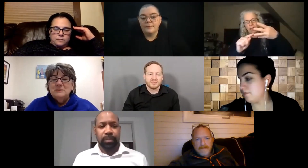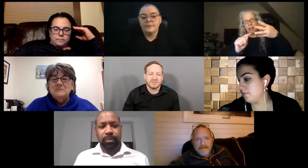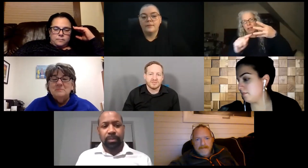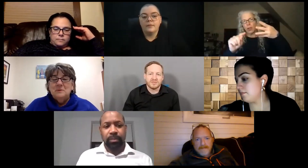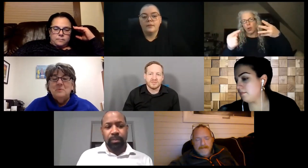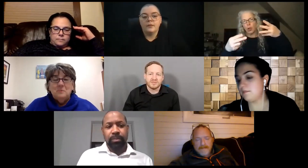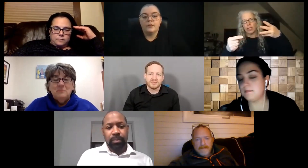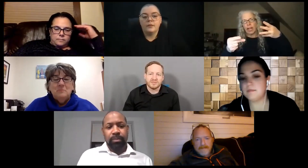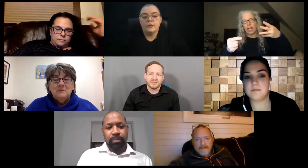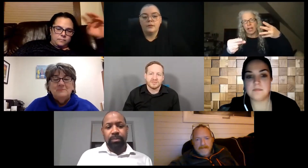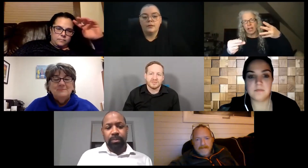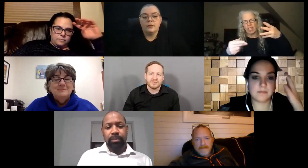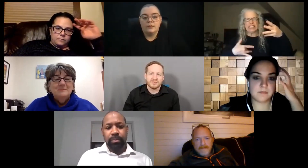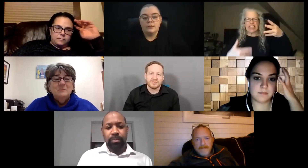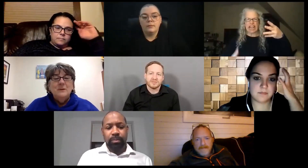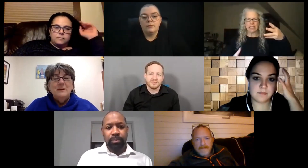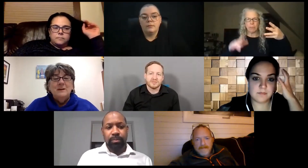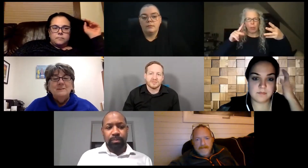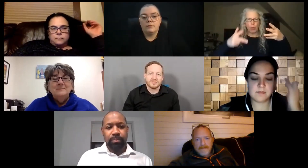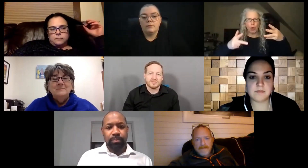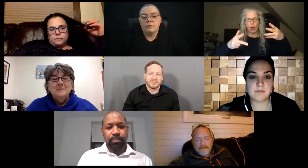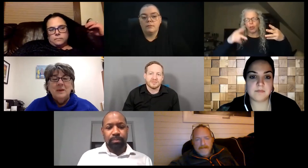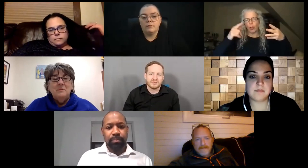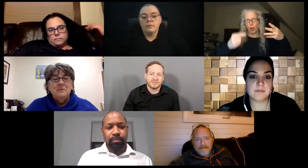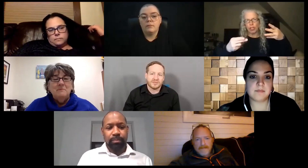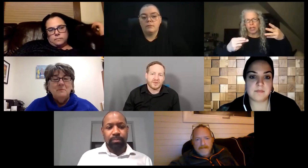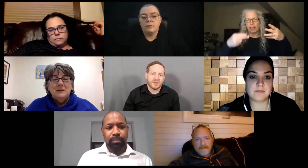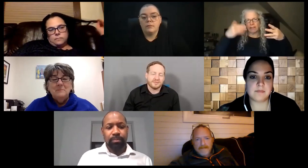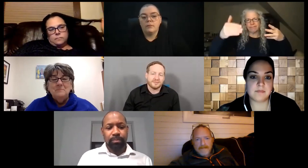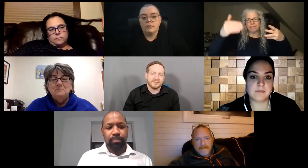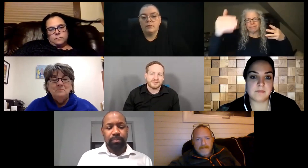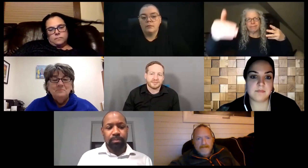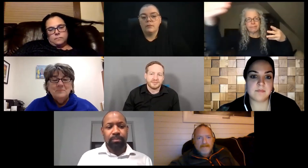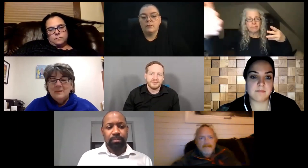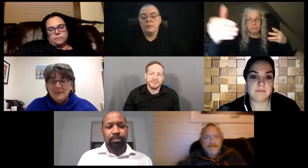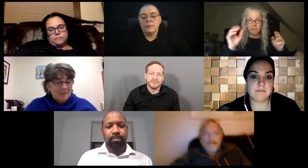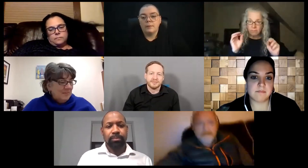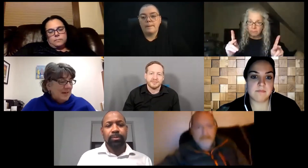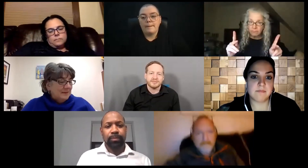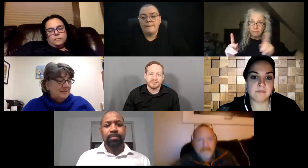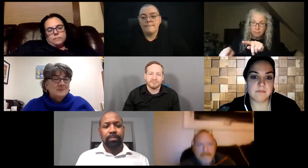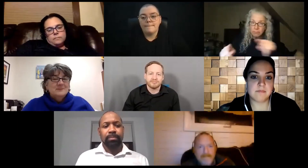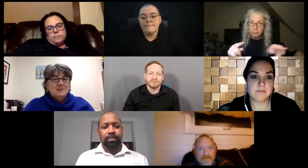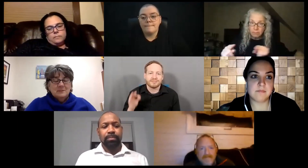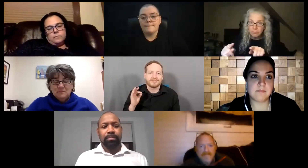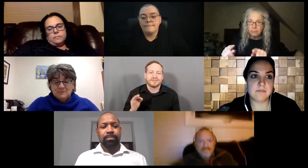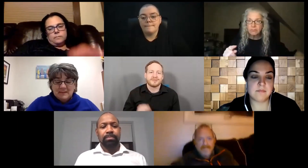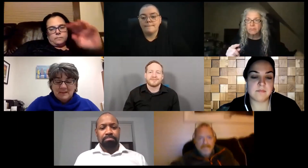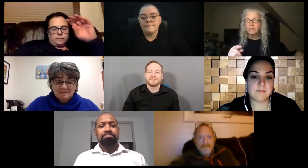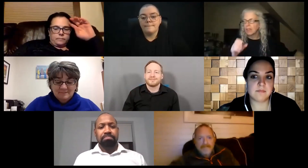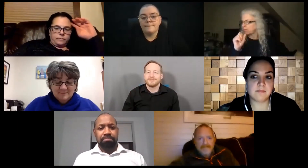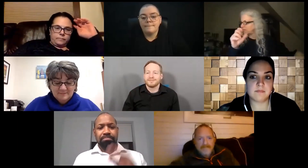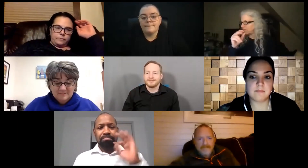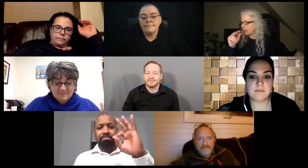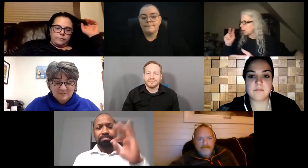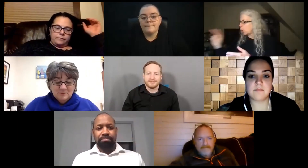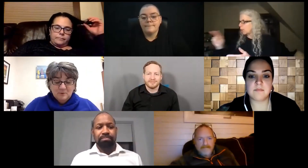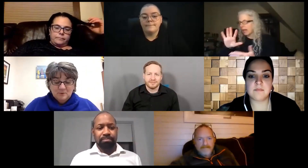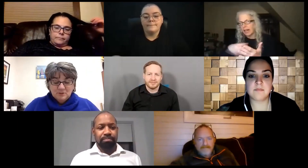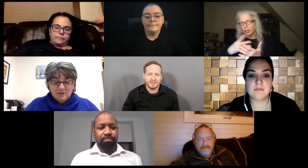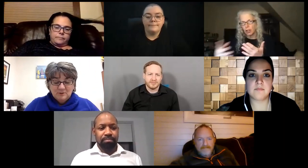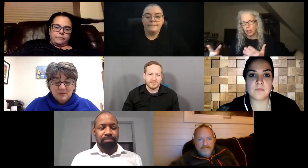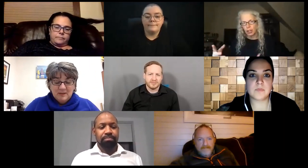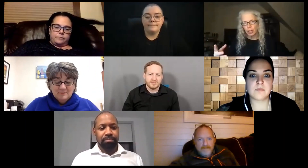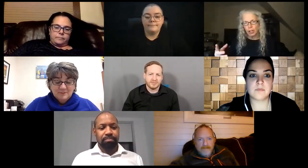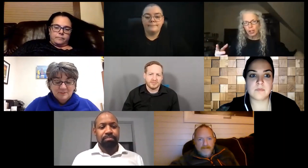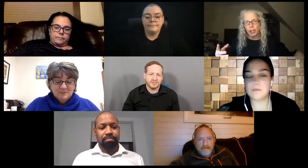which seems to be what we've been working on. Okay, with everybody. And that is I'll give you the date, just so you